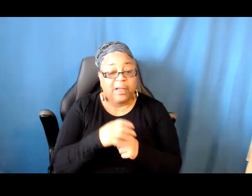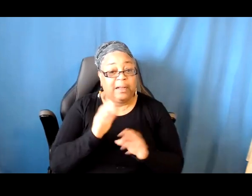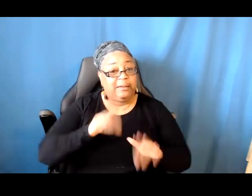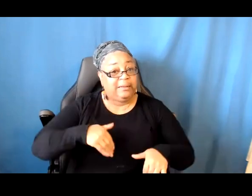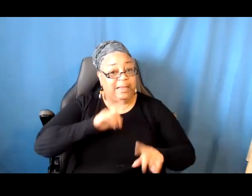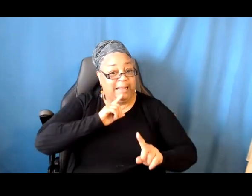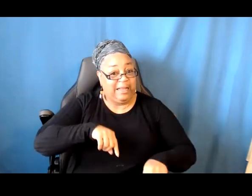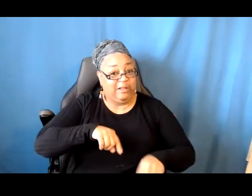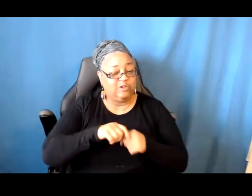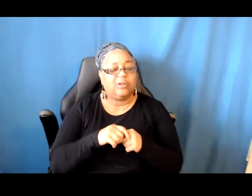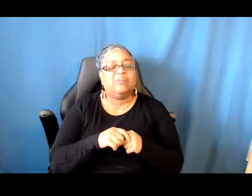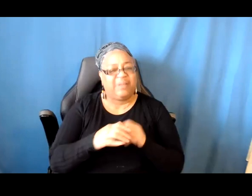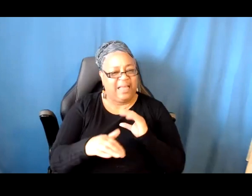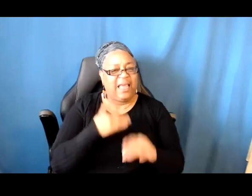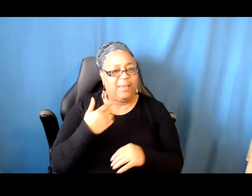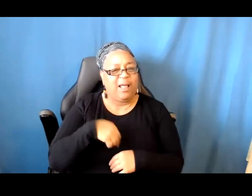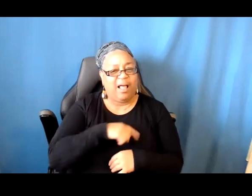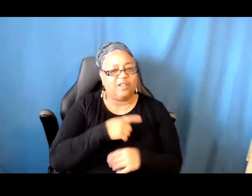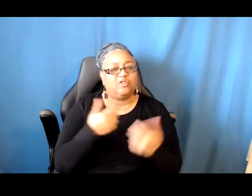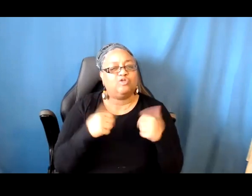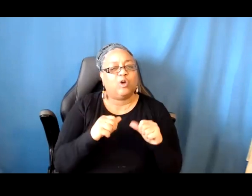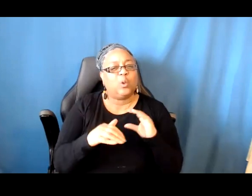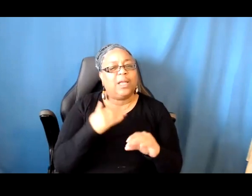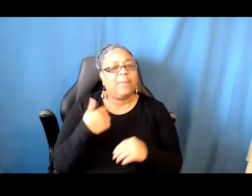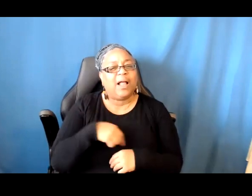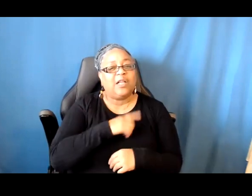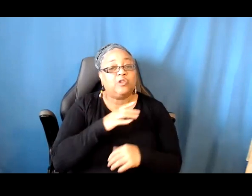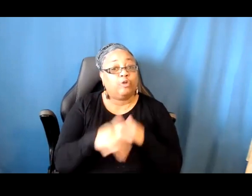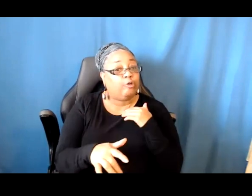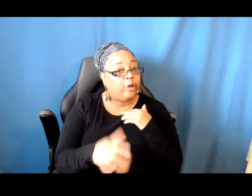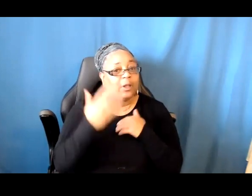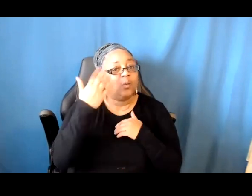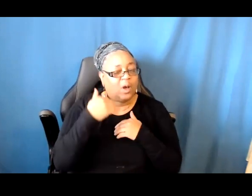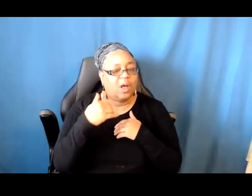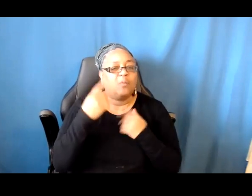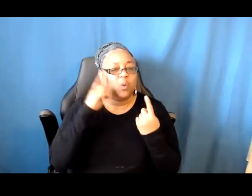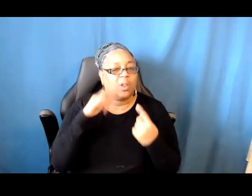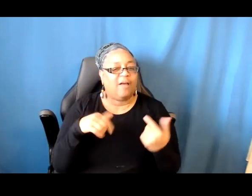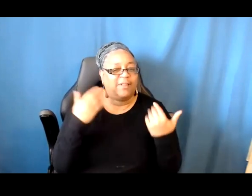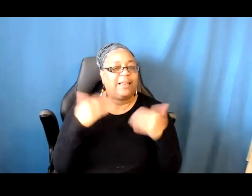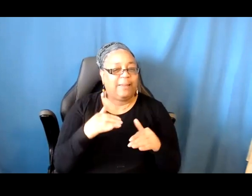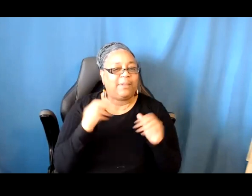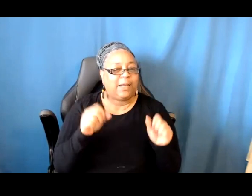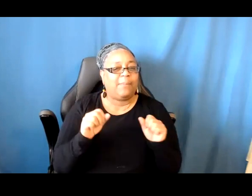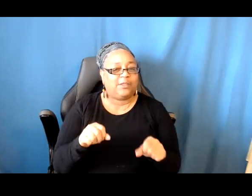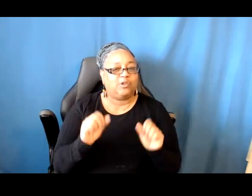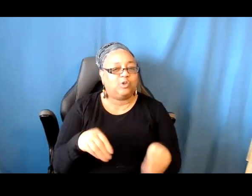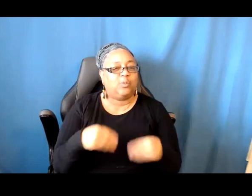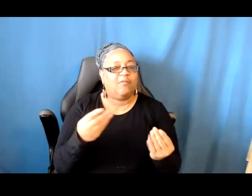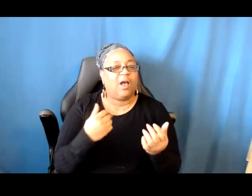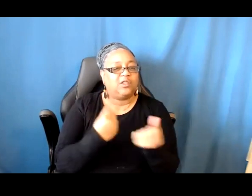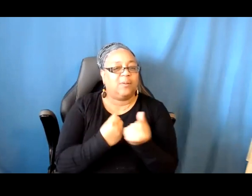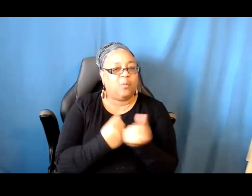try and email us early because we're going to have limited capacity to provide support the week the application closes.